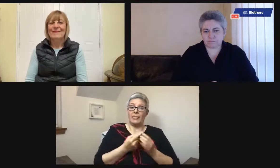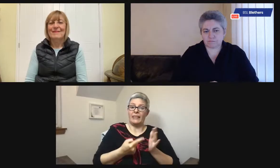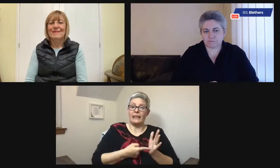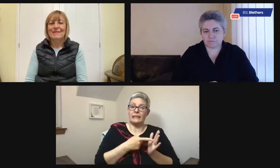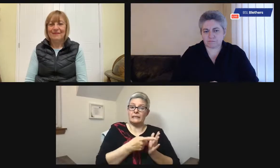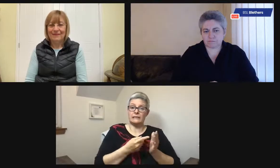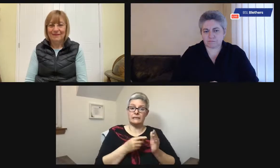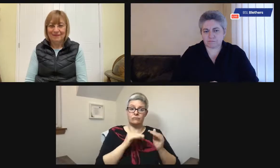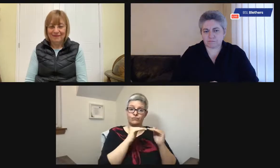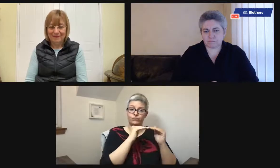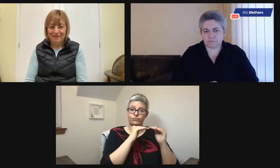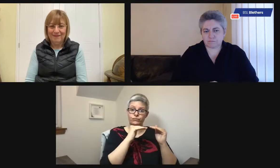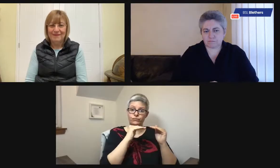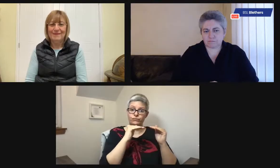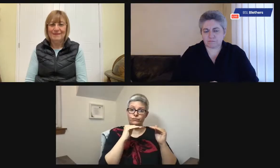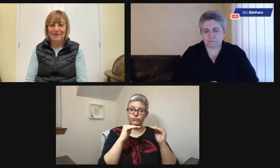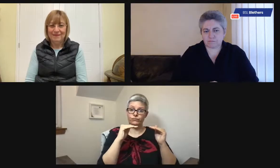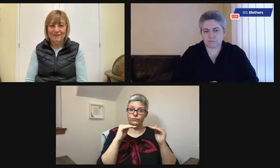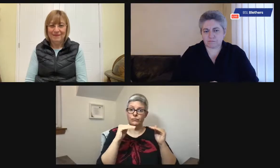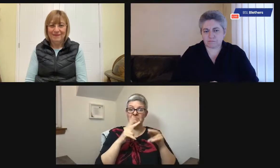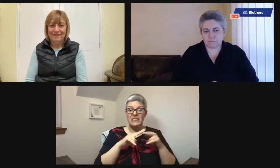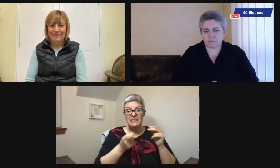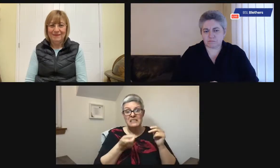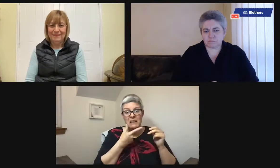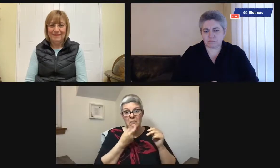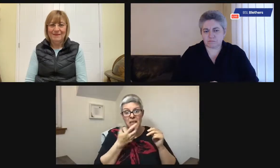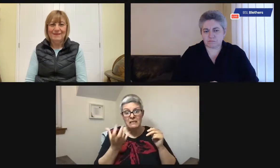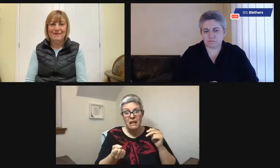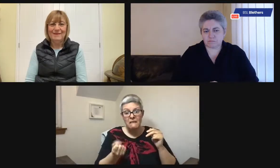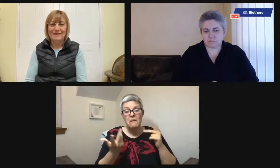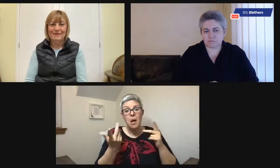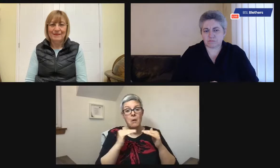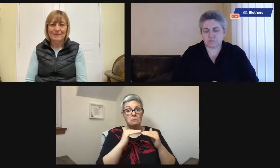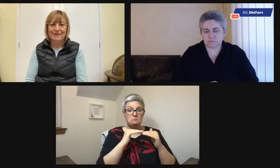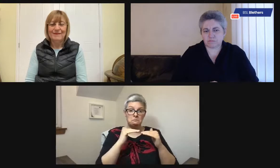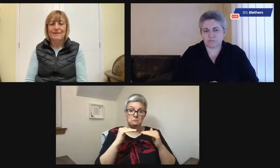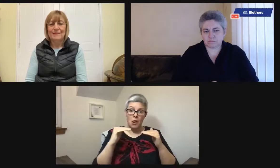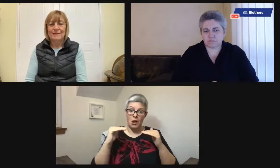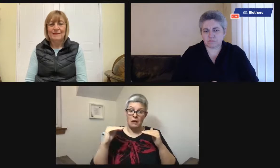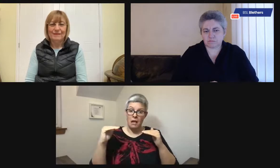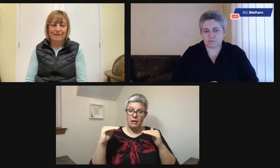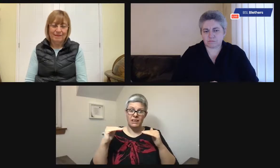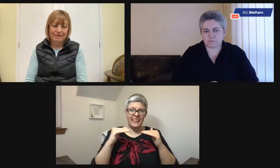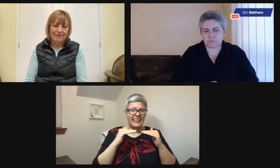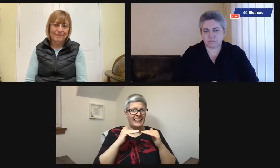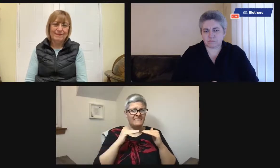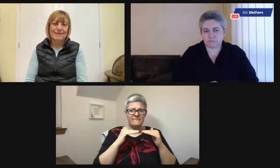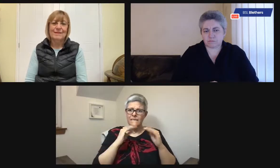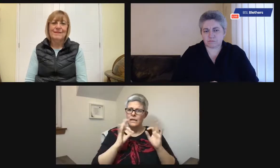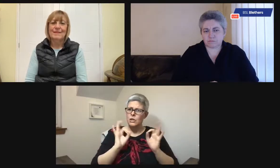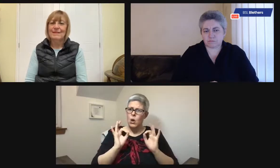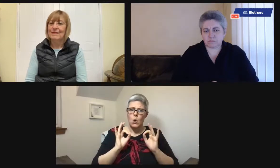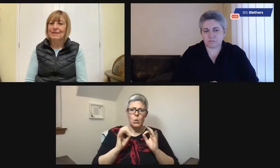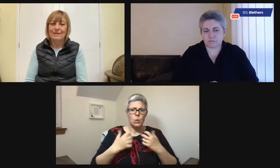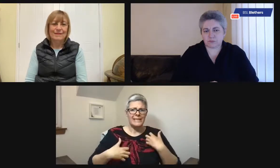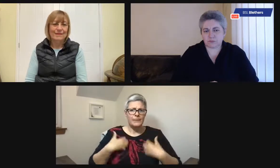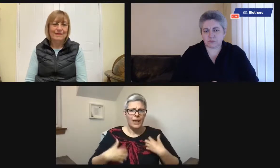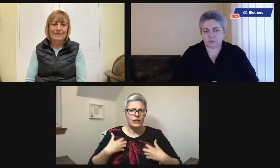From diagnosis, it's a question of living with it and you might plateau. There might be some medication that helps them